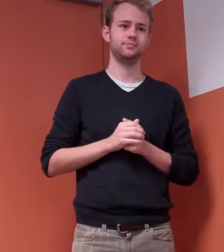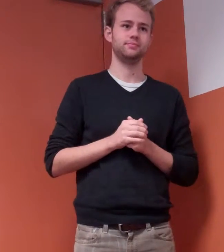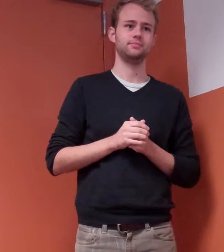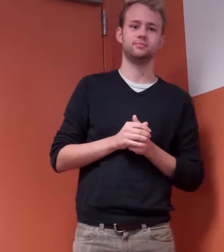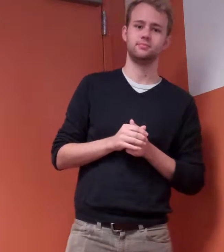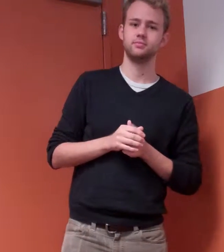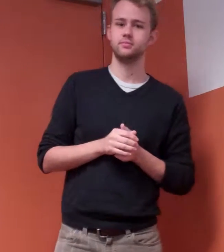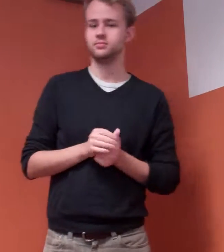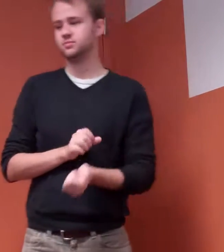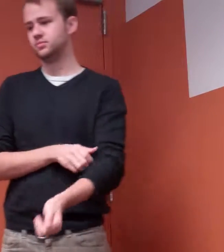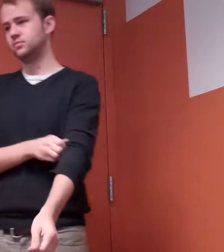Okay.